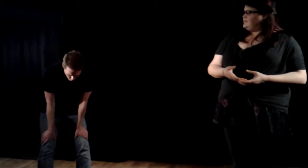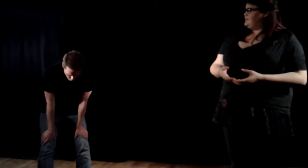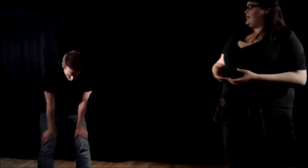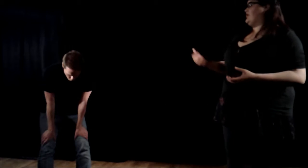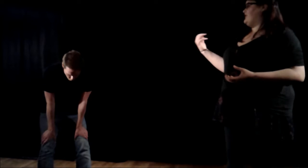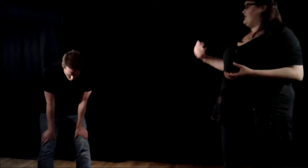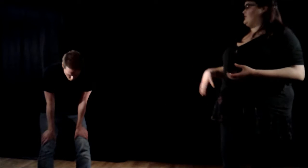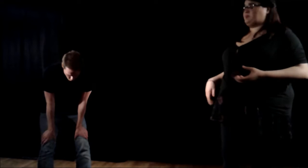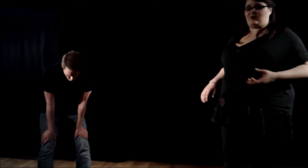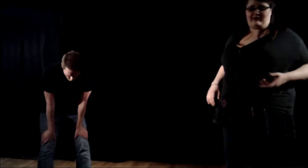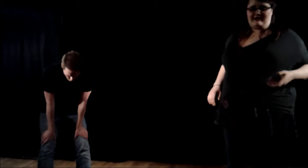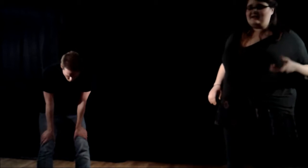Yeah, the elevator's broken.